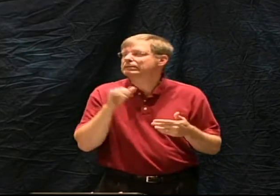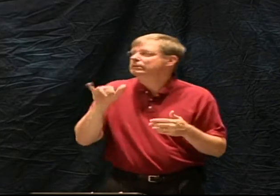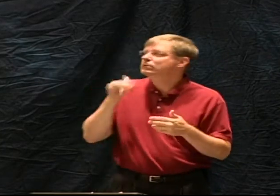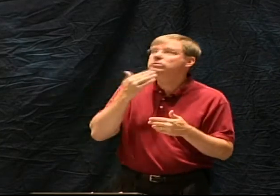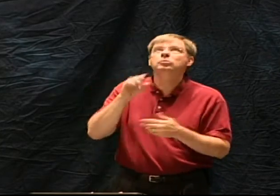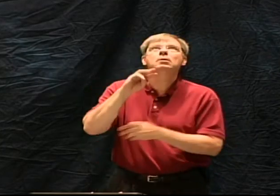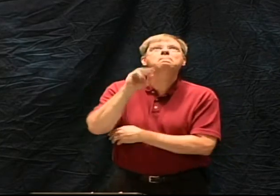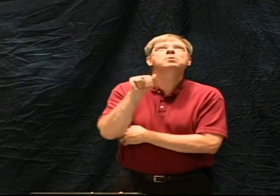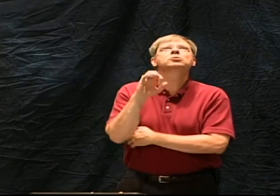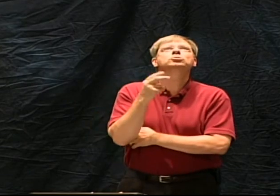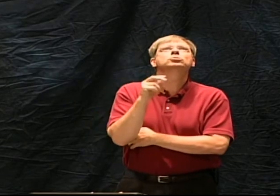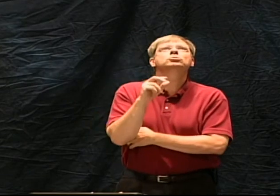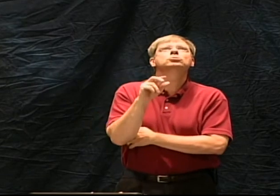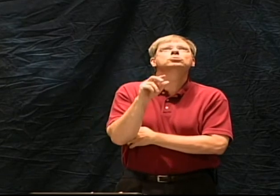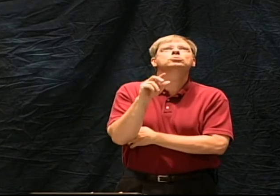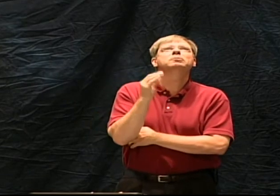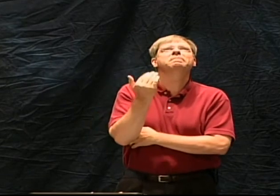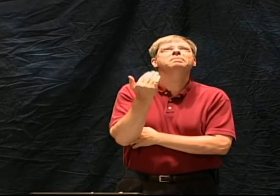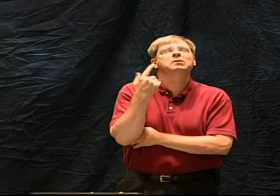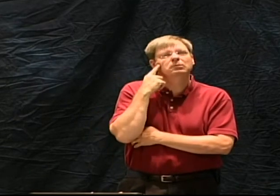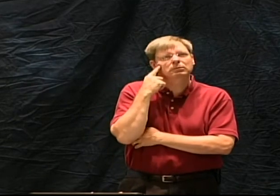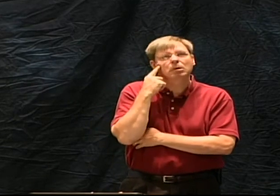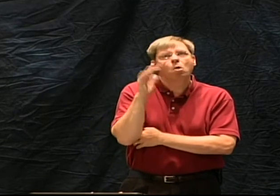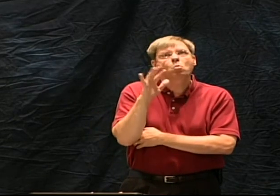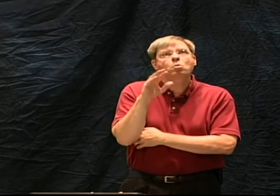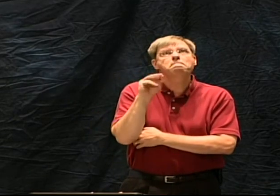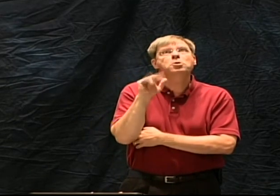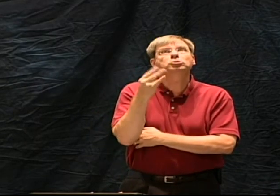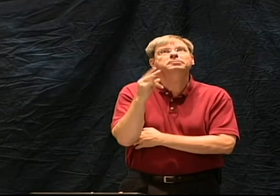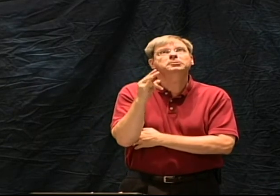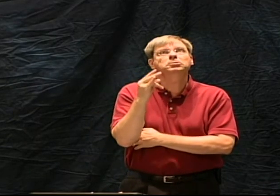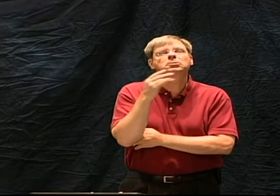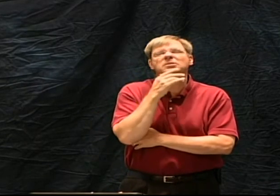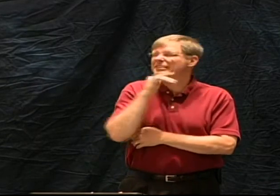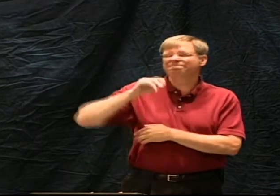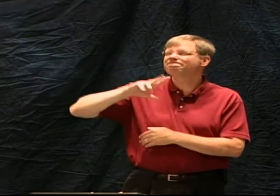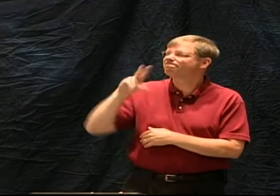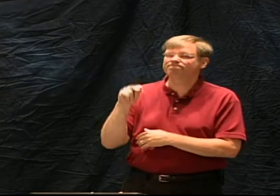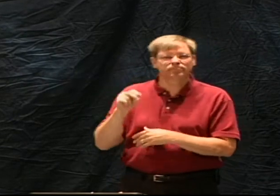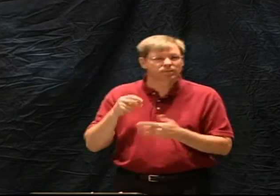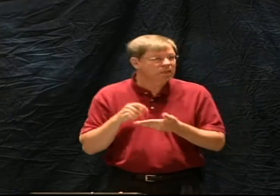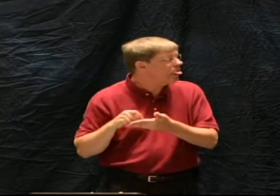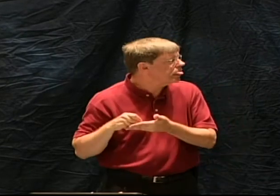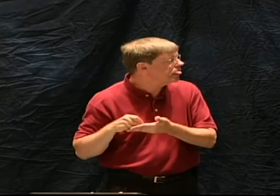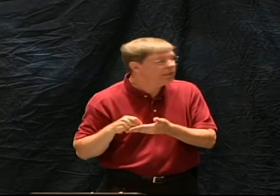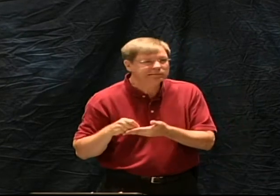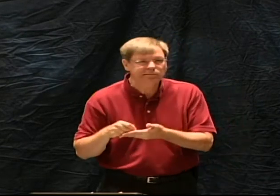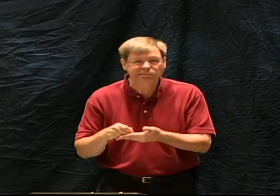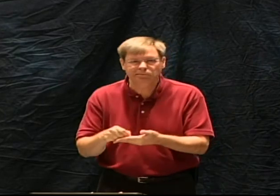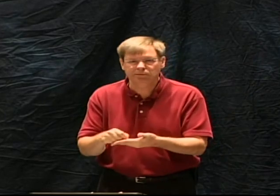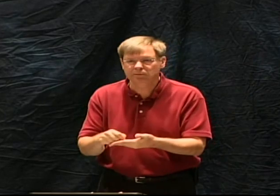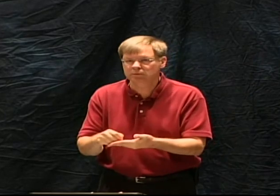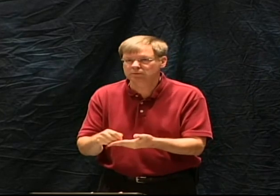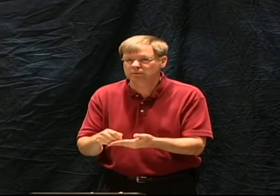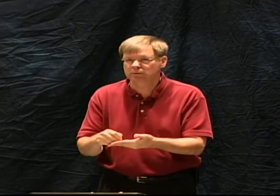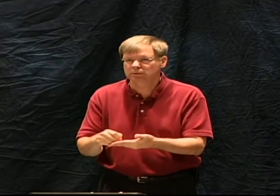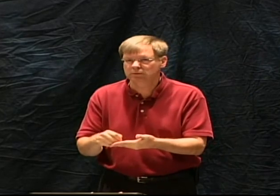said on one particular trip. Or he would quote from scripture